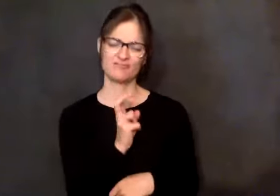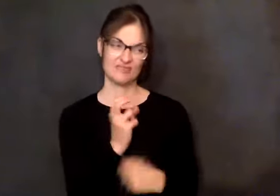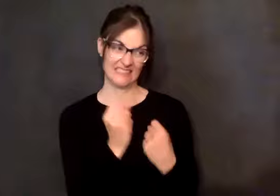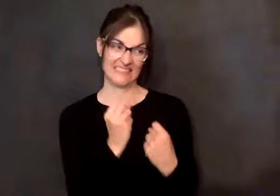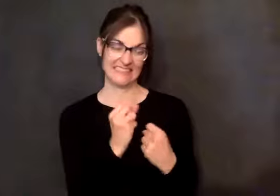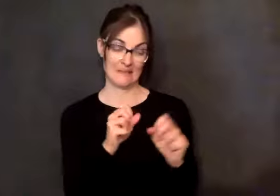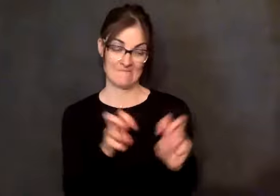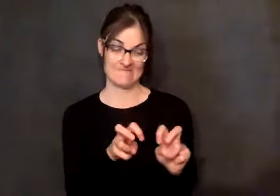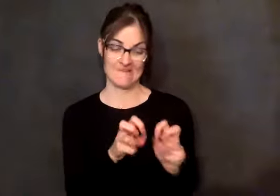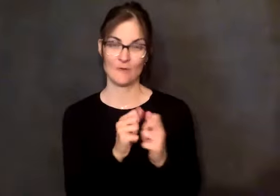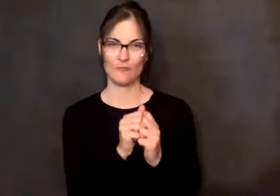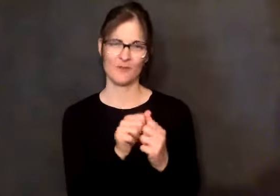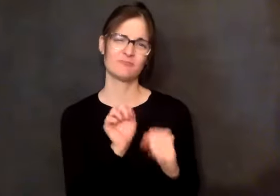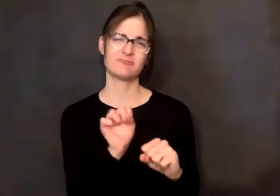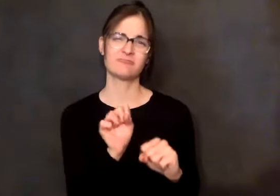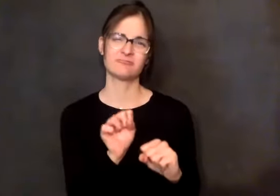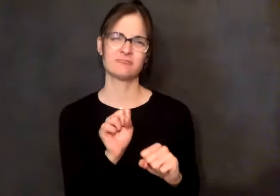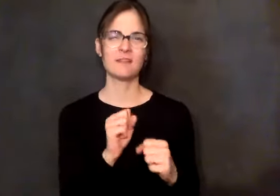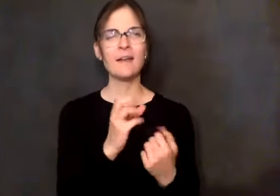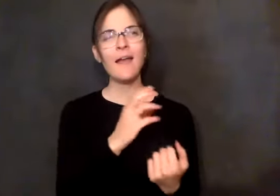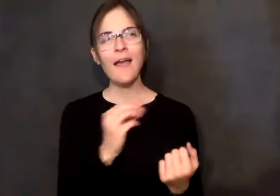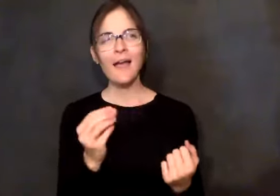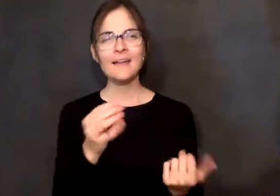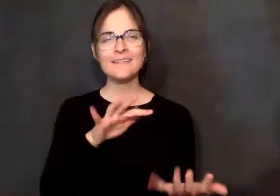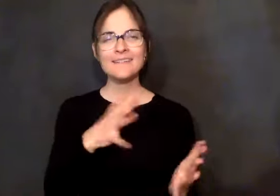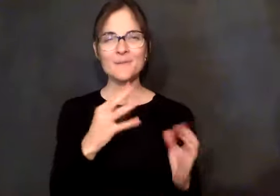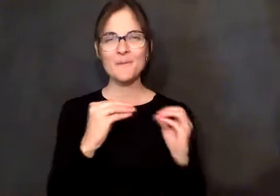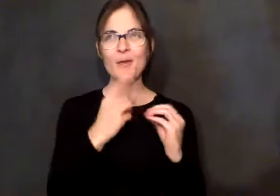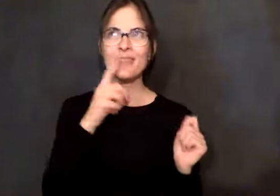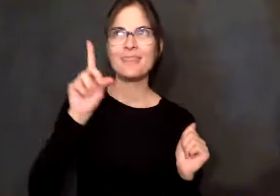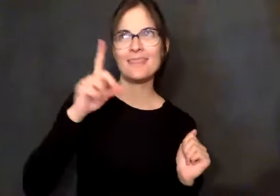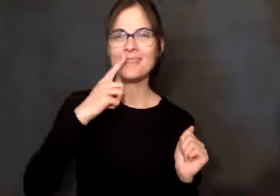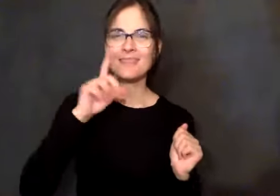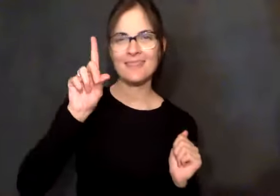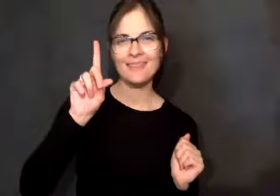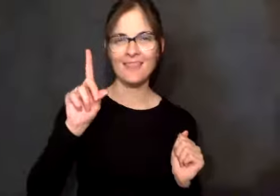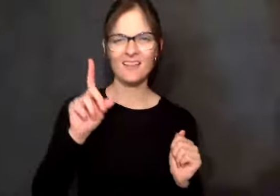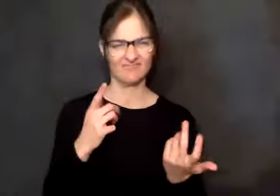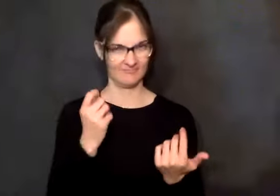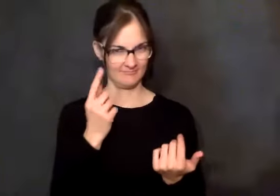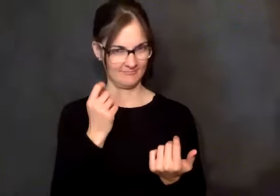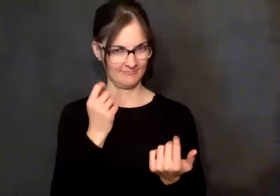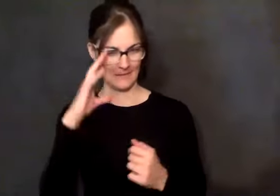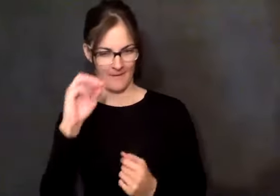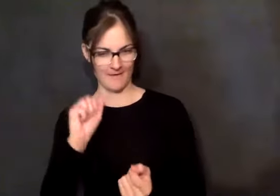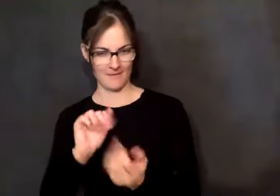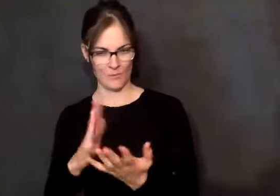and go that way. You know, we just did as the spirit led. Something you don't do with a man in the car. You know how that is, ladies.